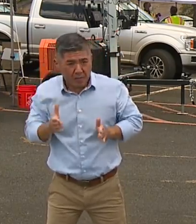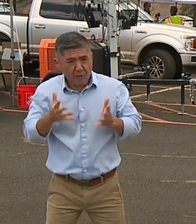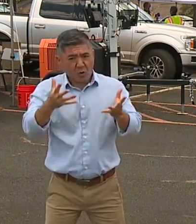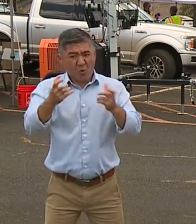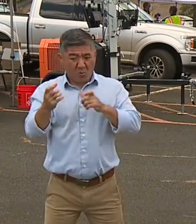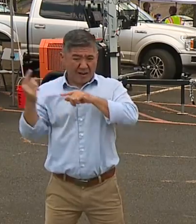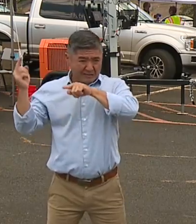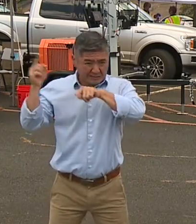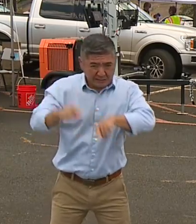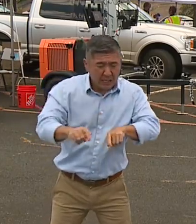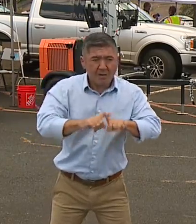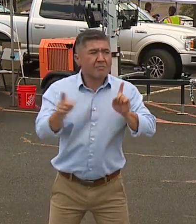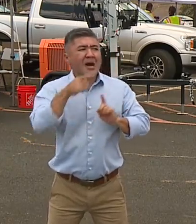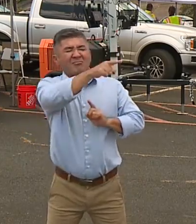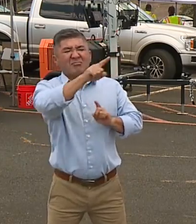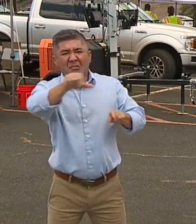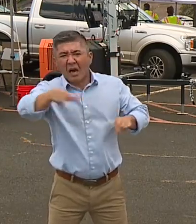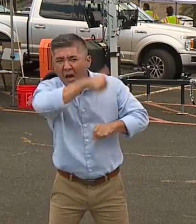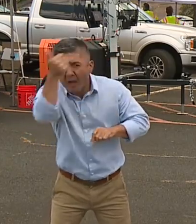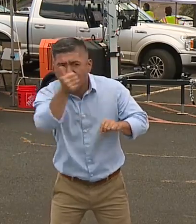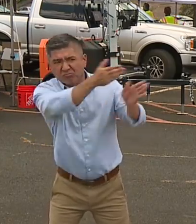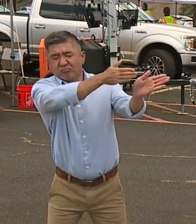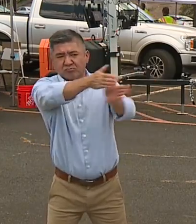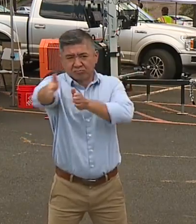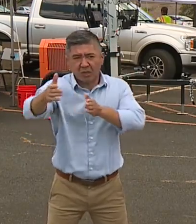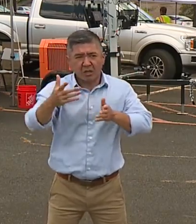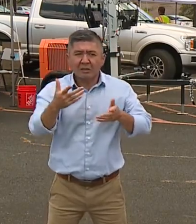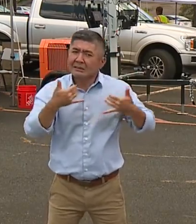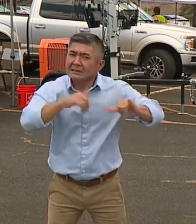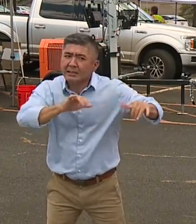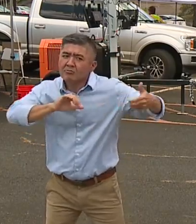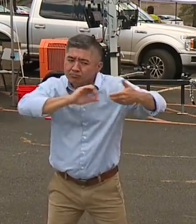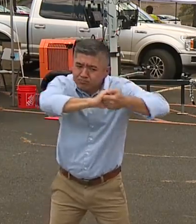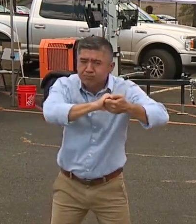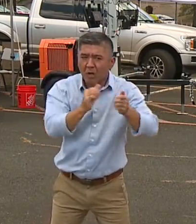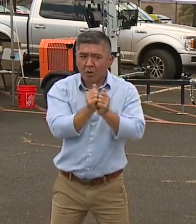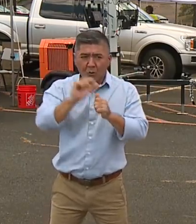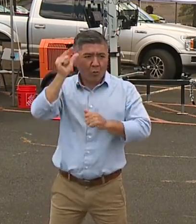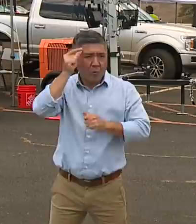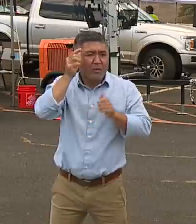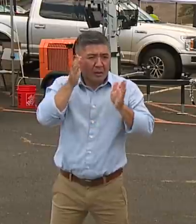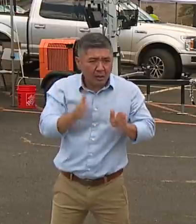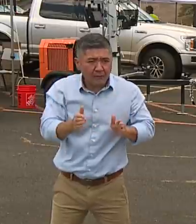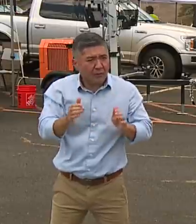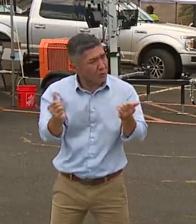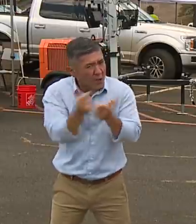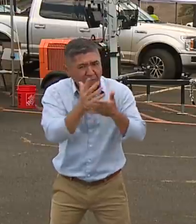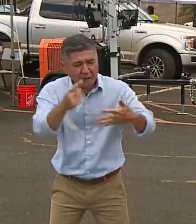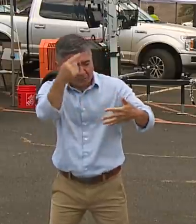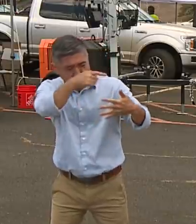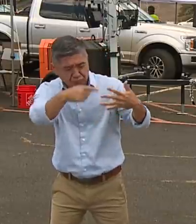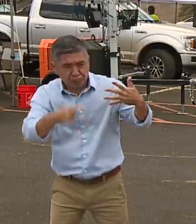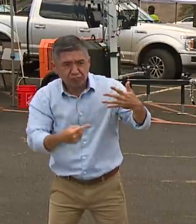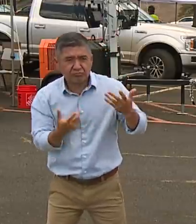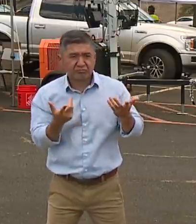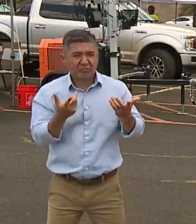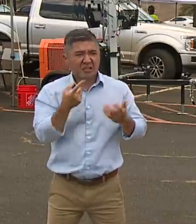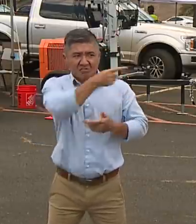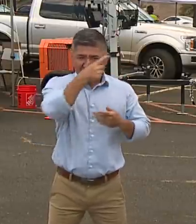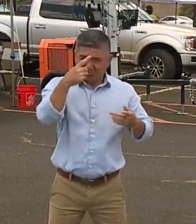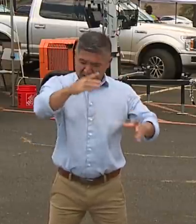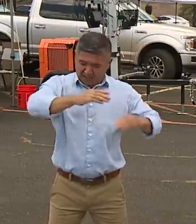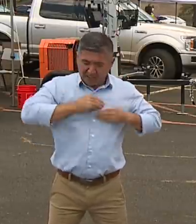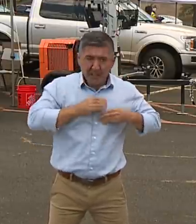But again, we need the state. We're working closely with the Governor on all levels to make sure we can test, trace